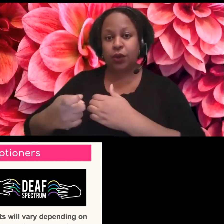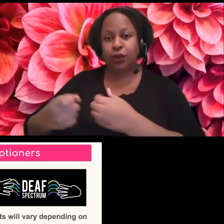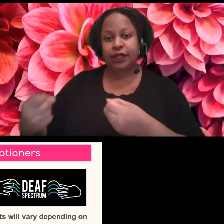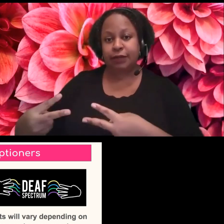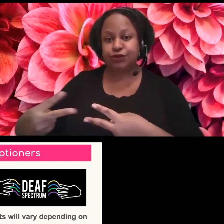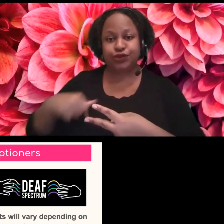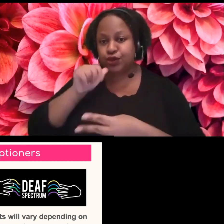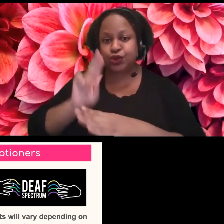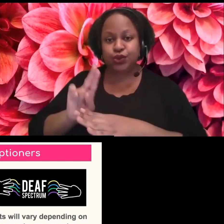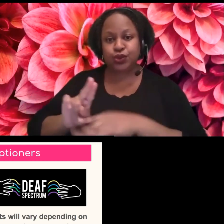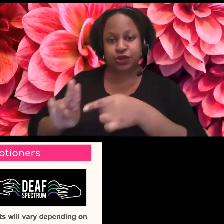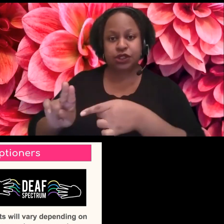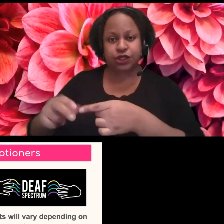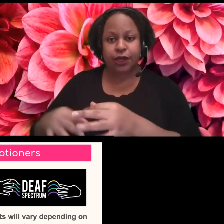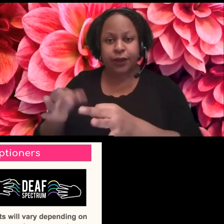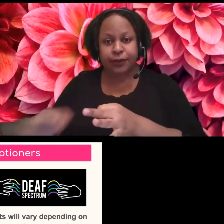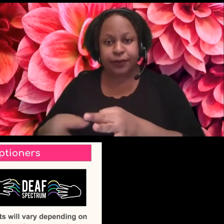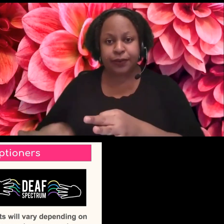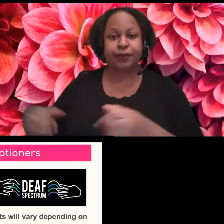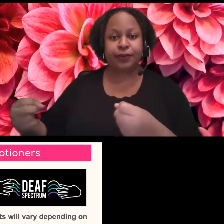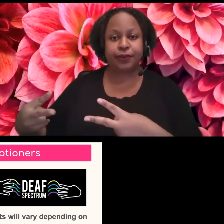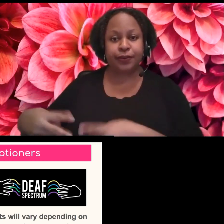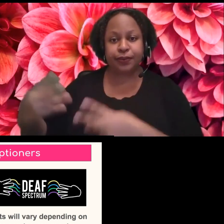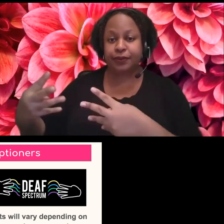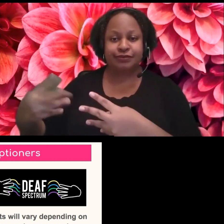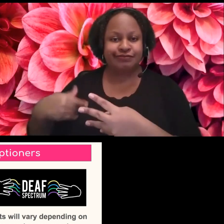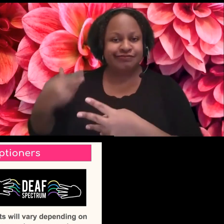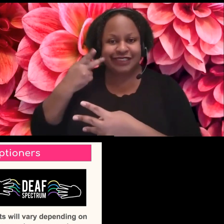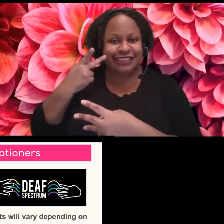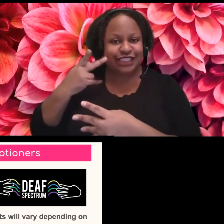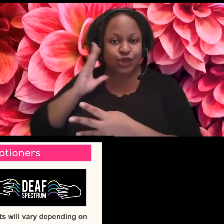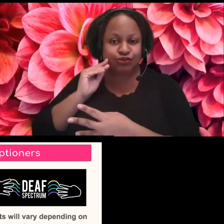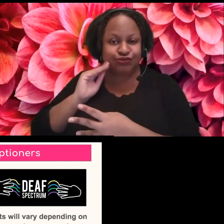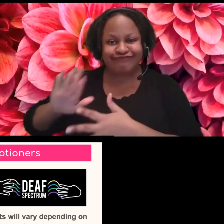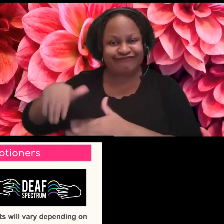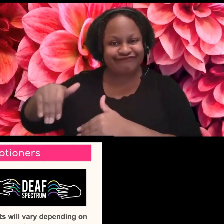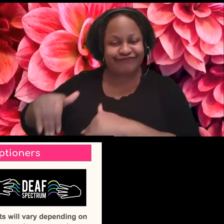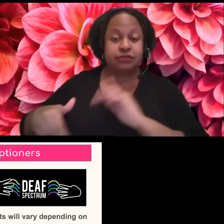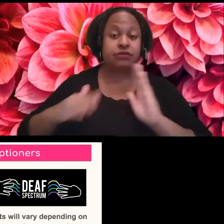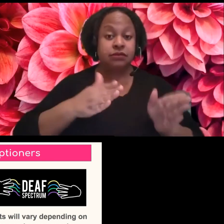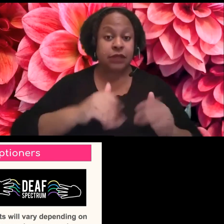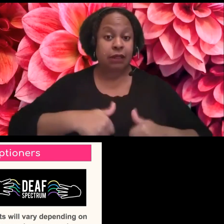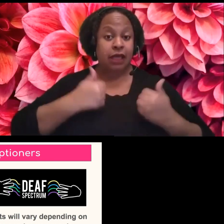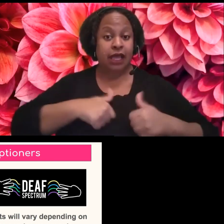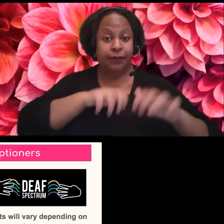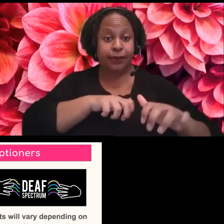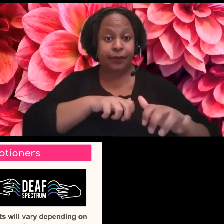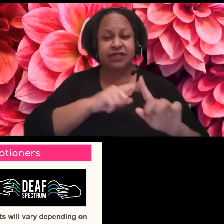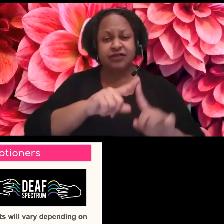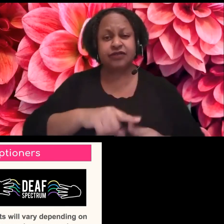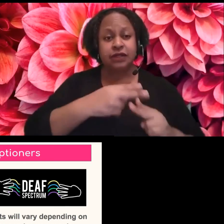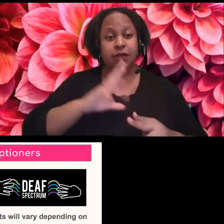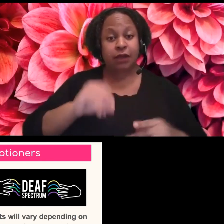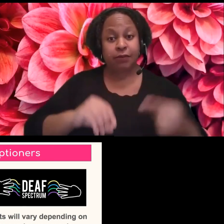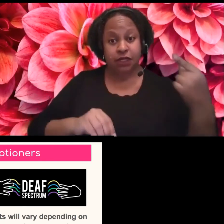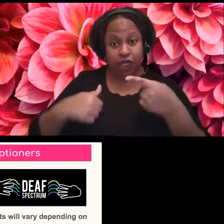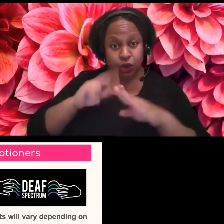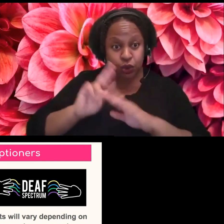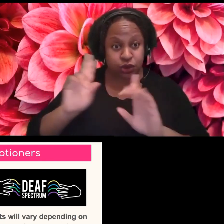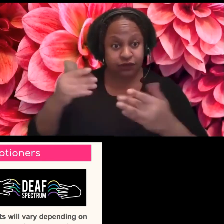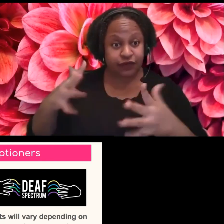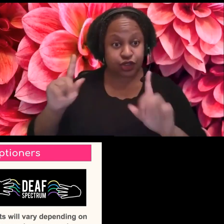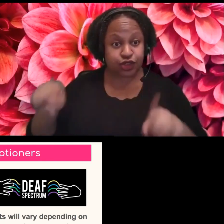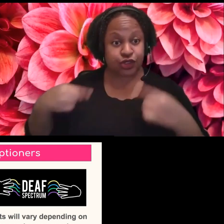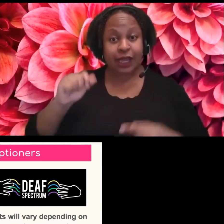So I don't know as much about it as live captioners. These are some of the companies that I recommend and I've worked with, um, AI Live